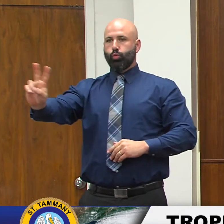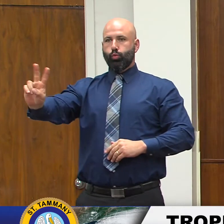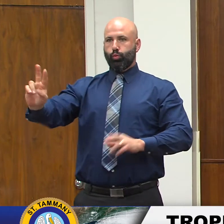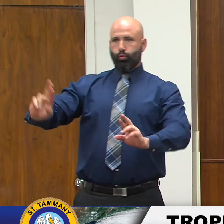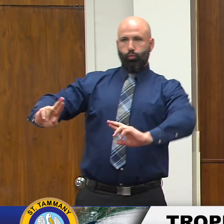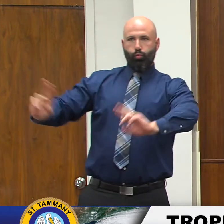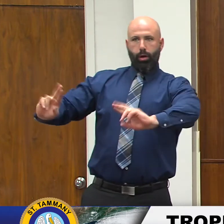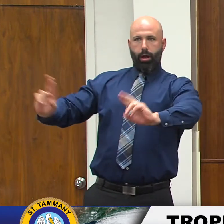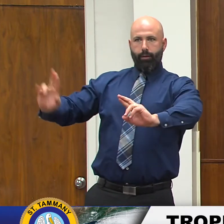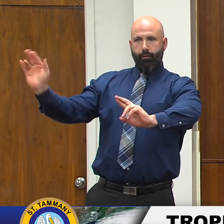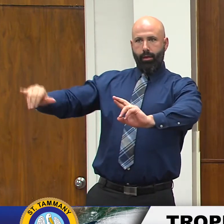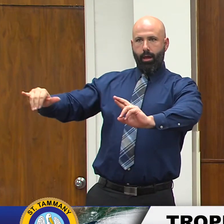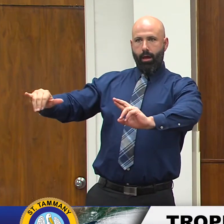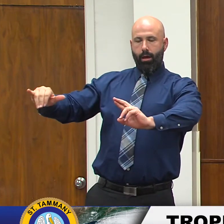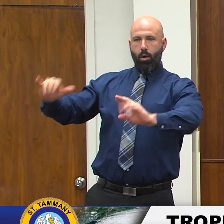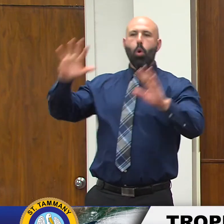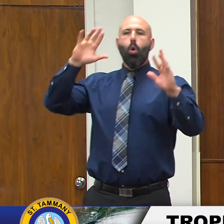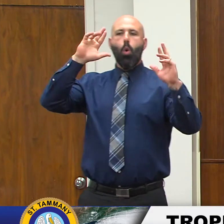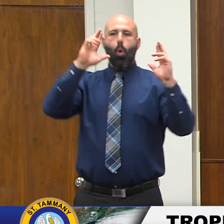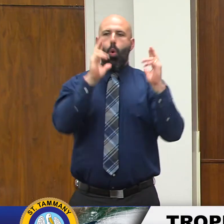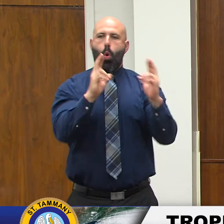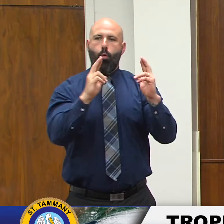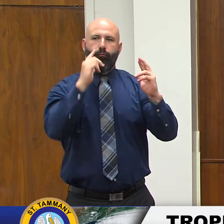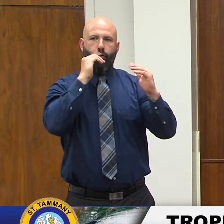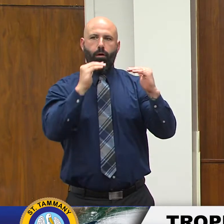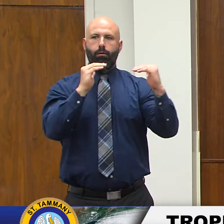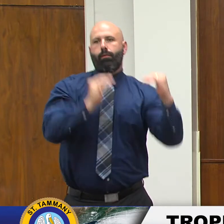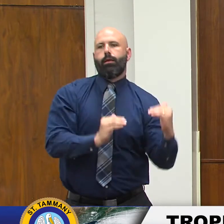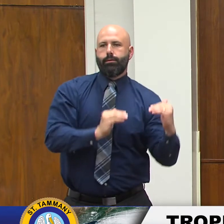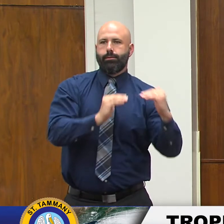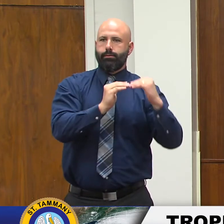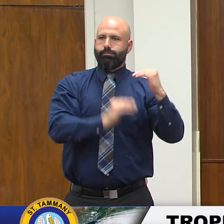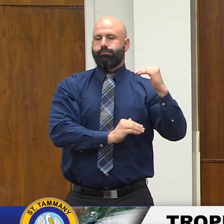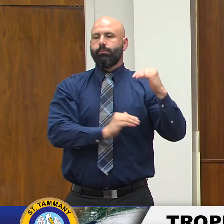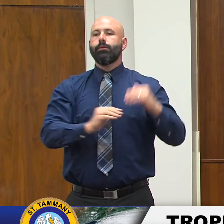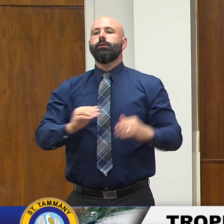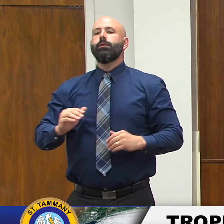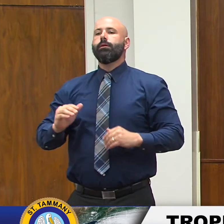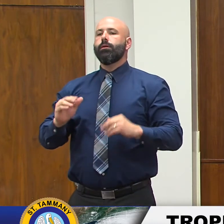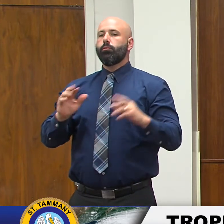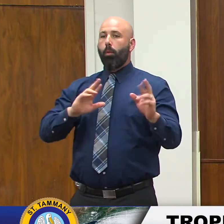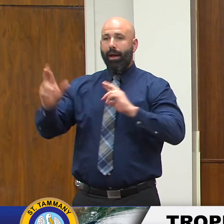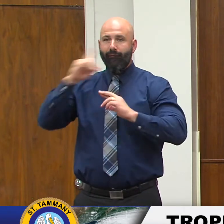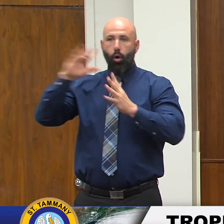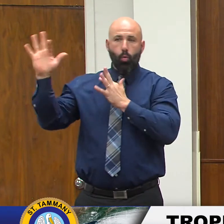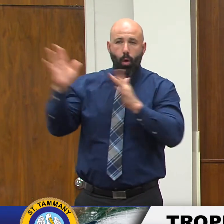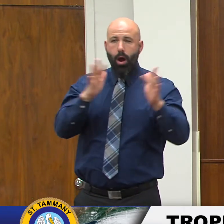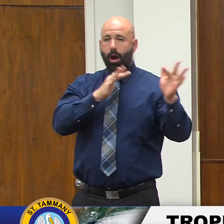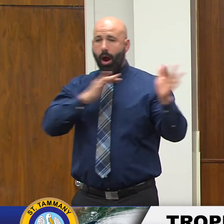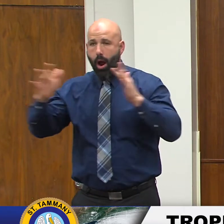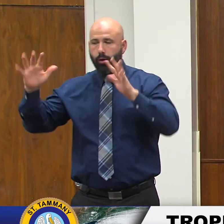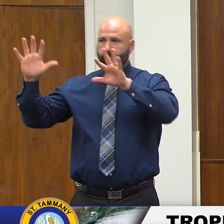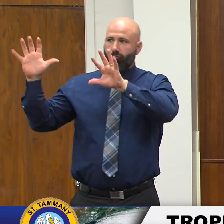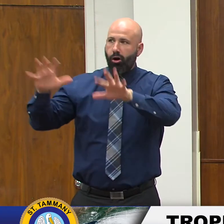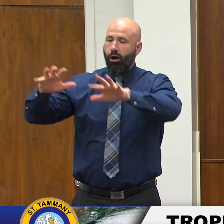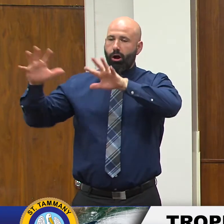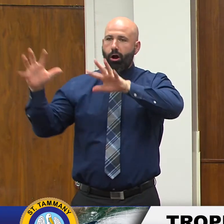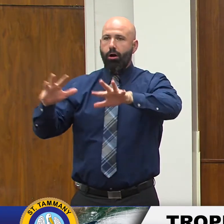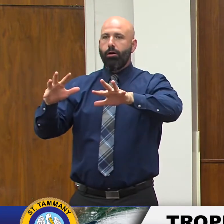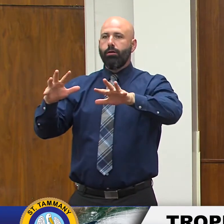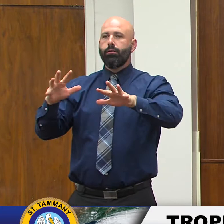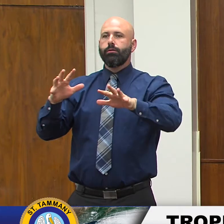even less so prepare for the winds prepare for the rain and uh make